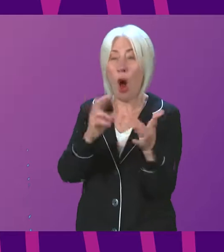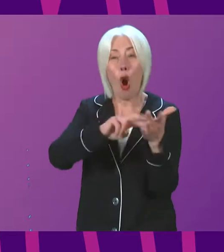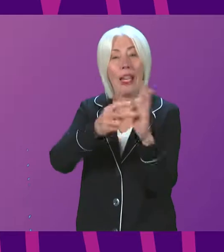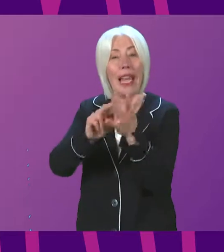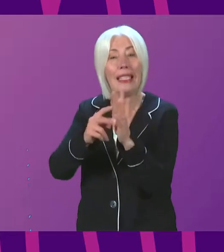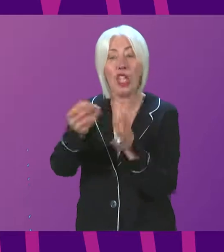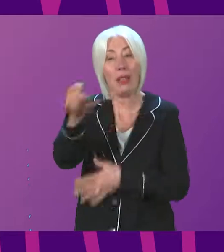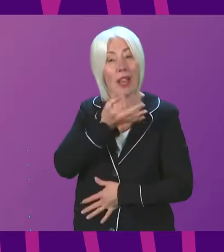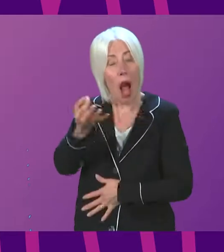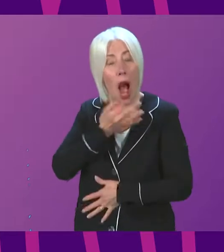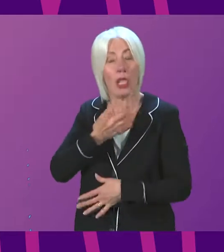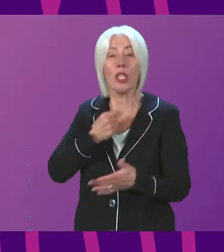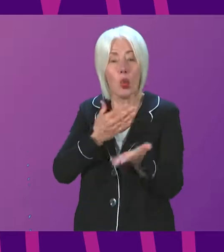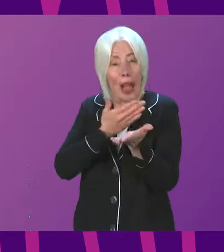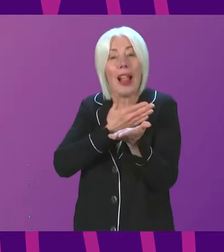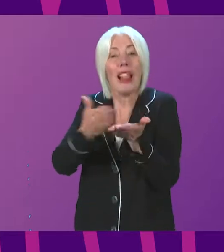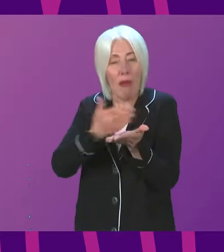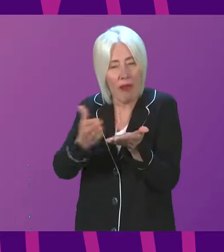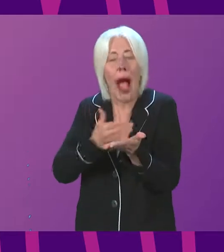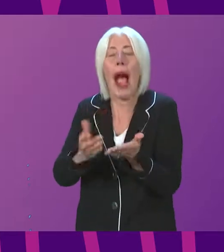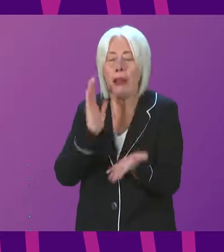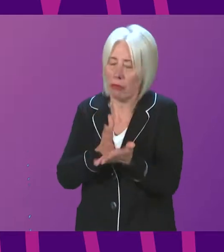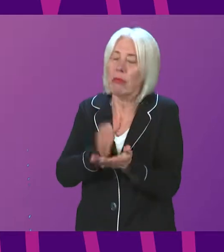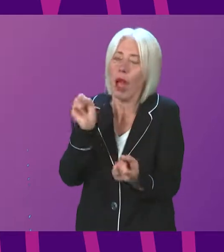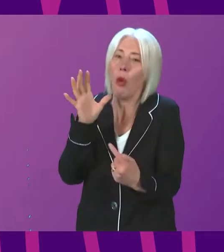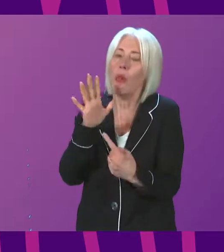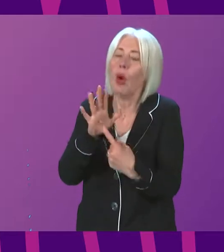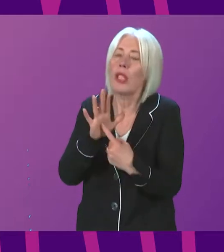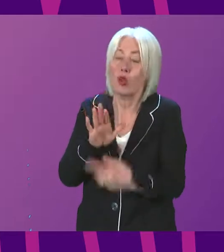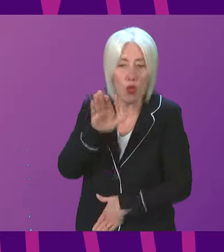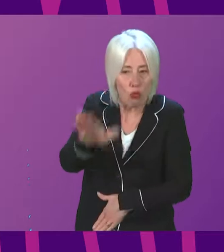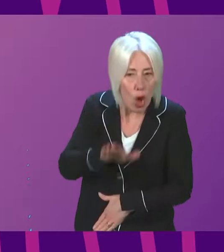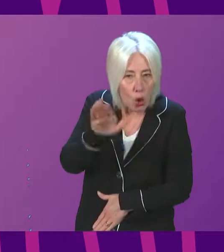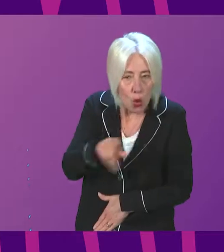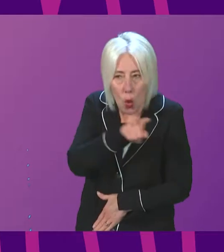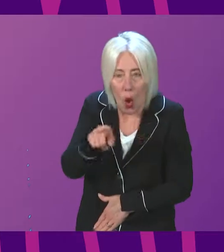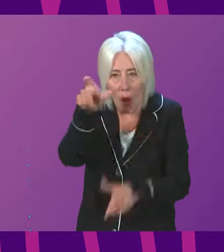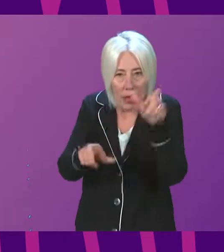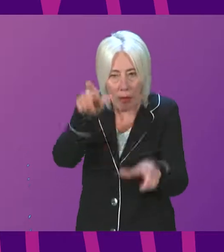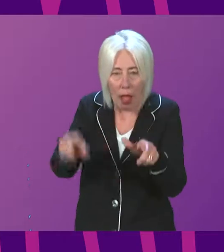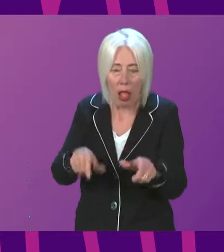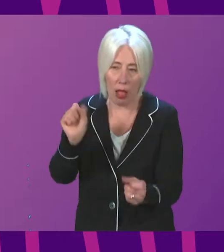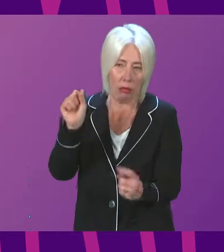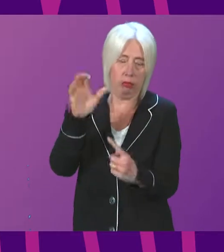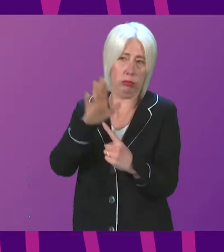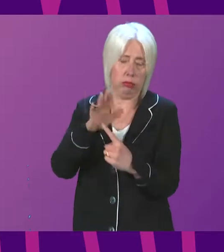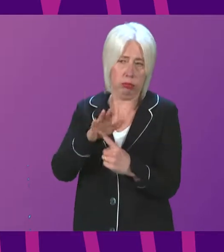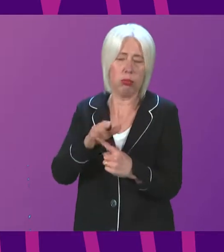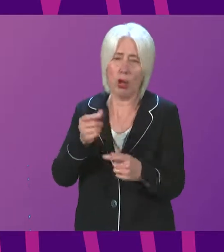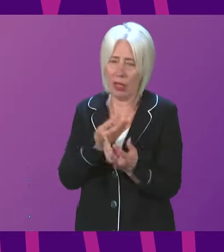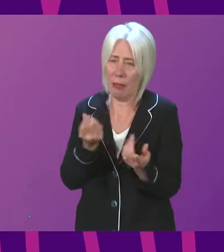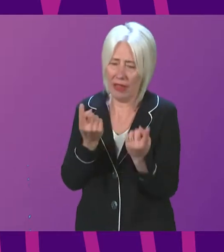and is a clarification that I consider to be important to reassure stakeholders of the significance we place on these matters.